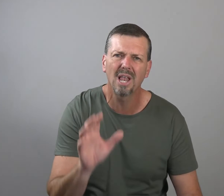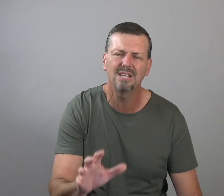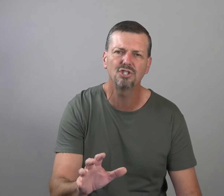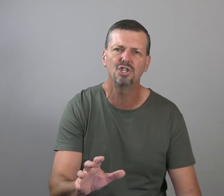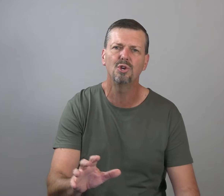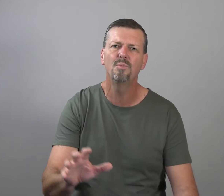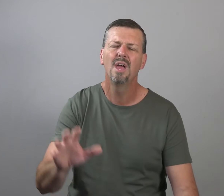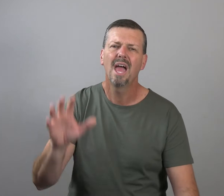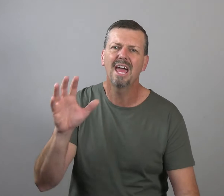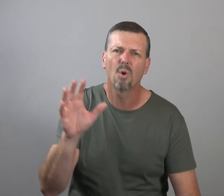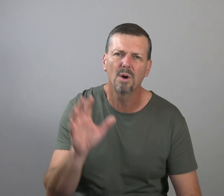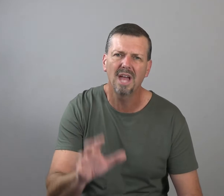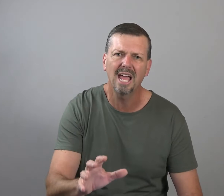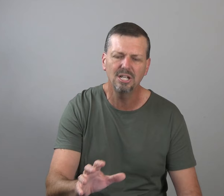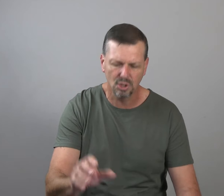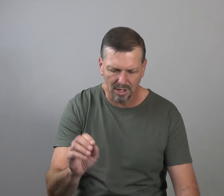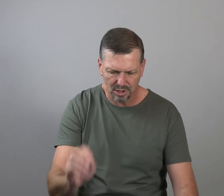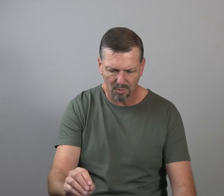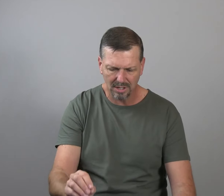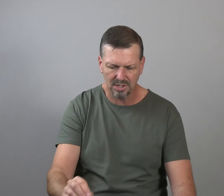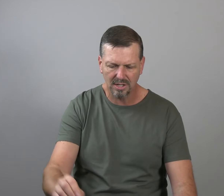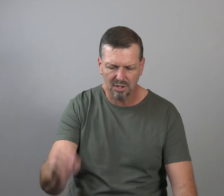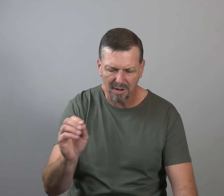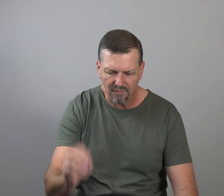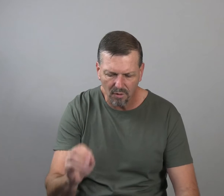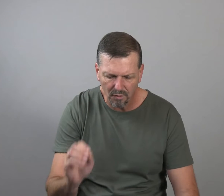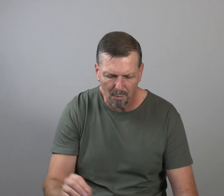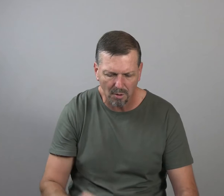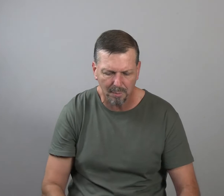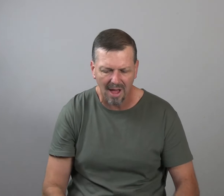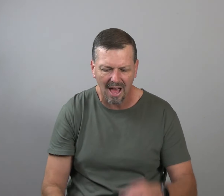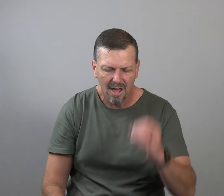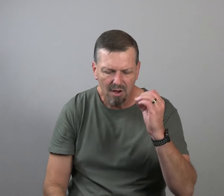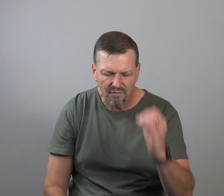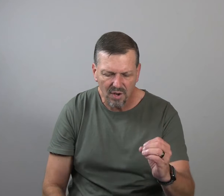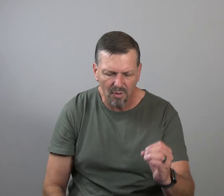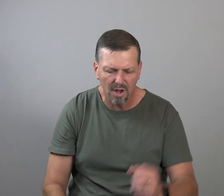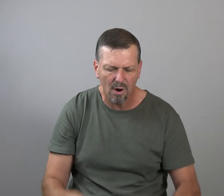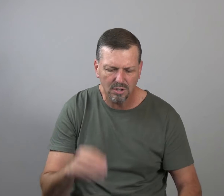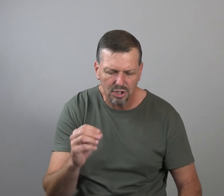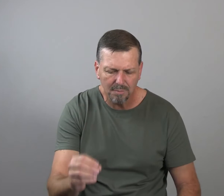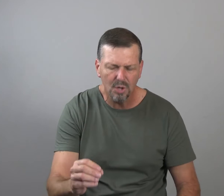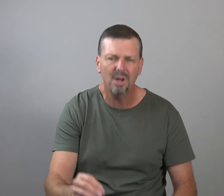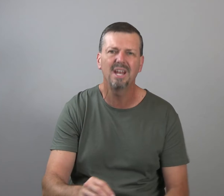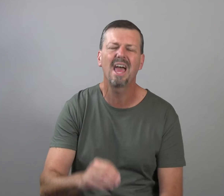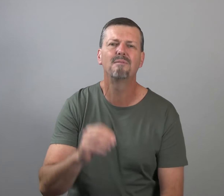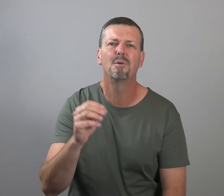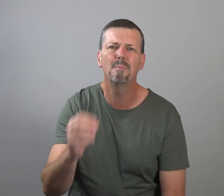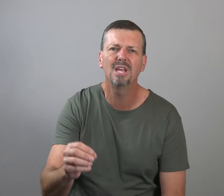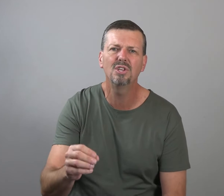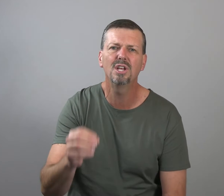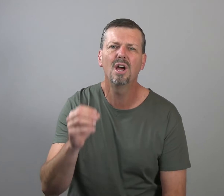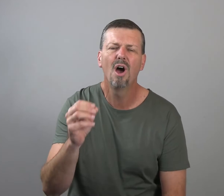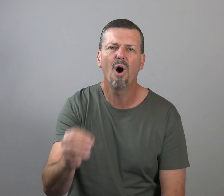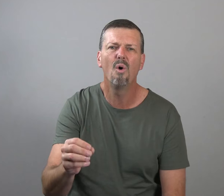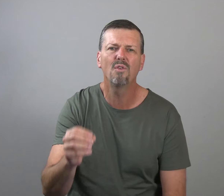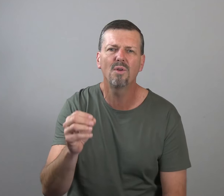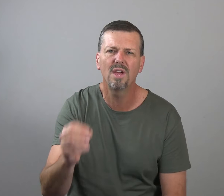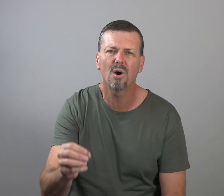blessed you and ordained you, listen to what it says, to be fruitful and multiply. Fill the earth, subdue it, and have dominion over the